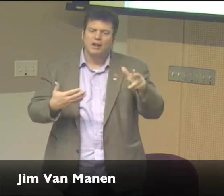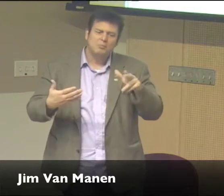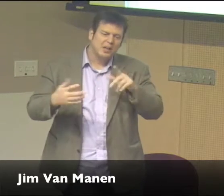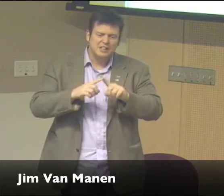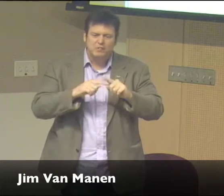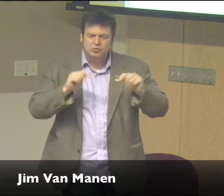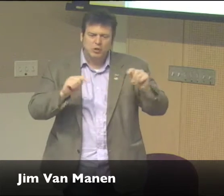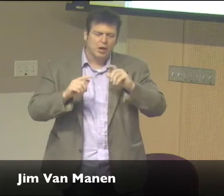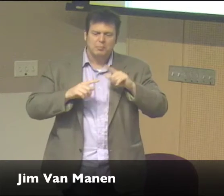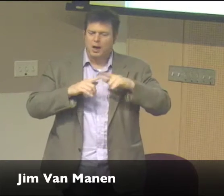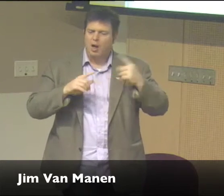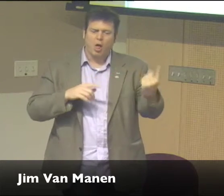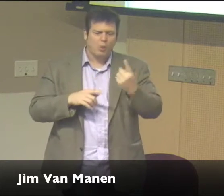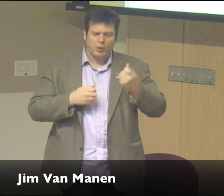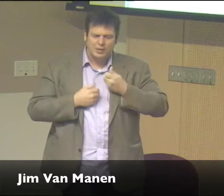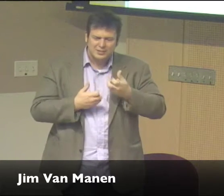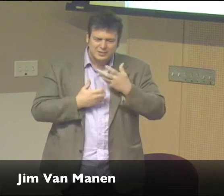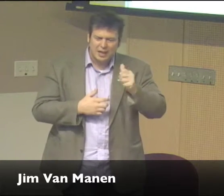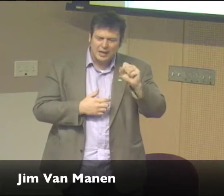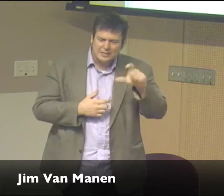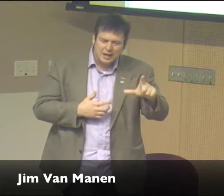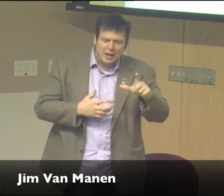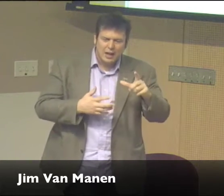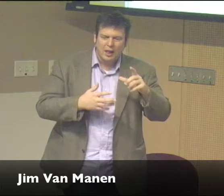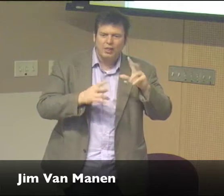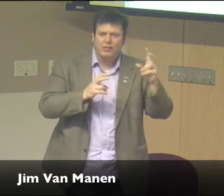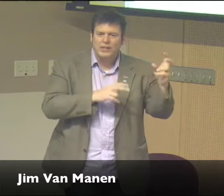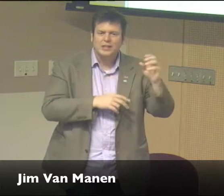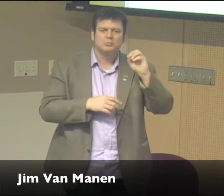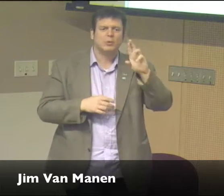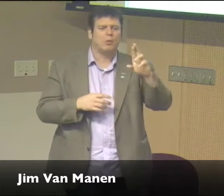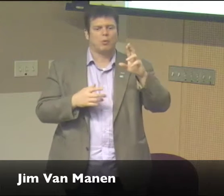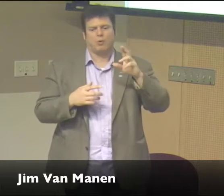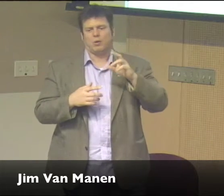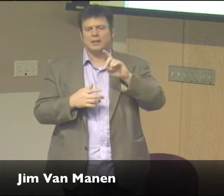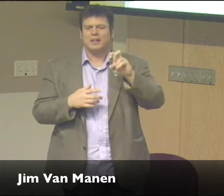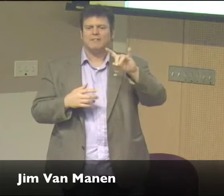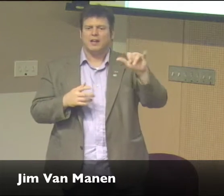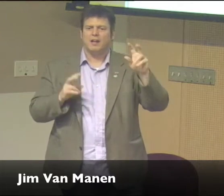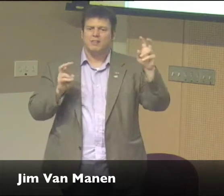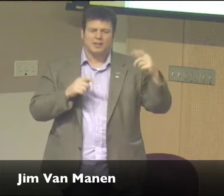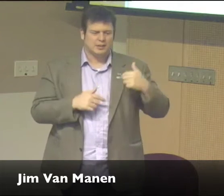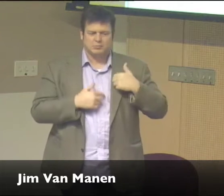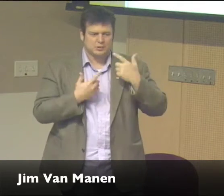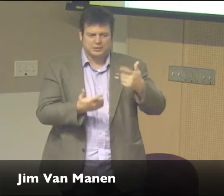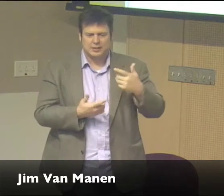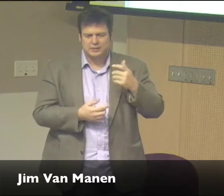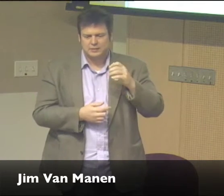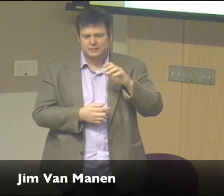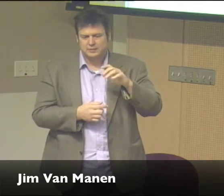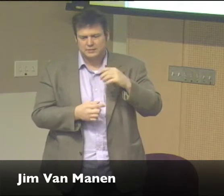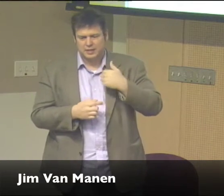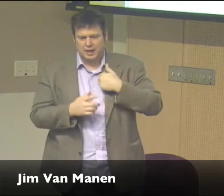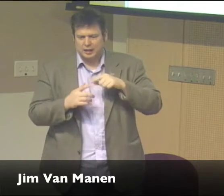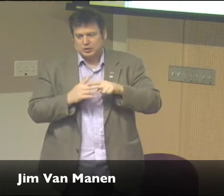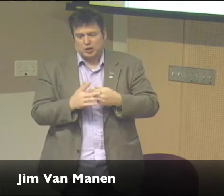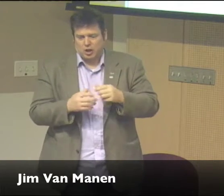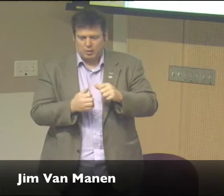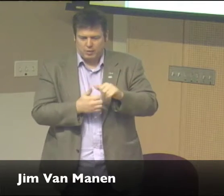And I did some acrylic painting and I experimented with different media. And I also tried to incorporate ASL themes, Divya themes in my